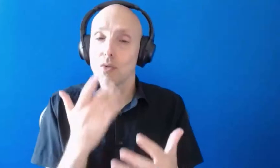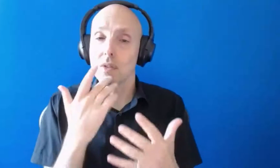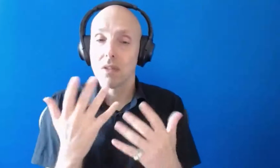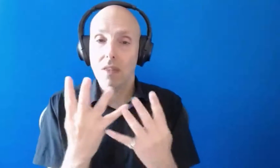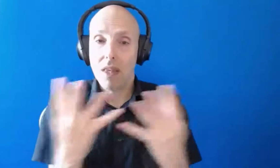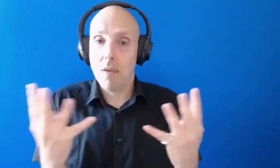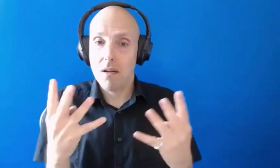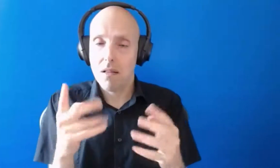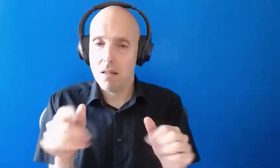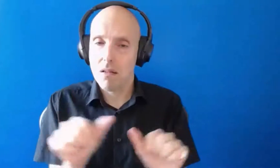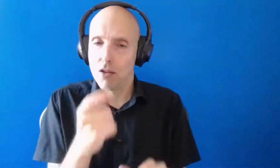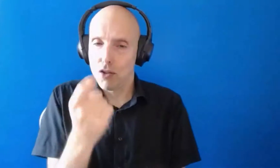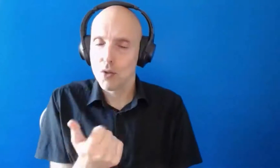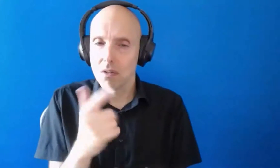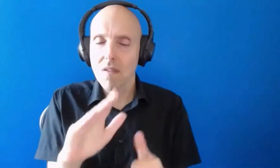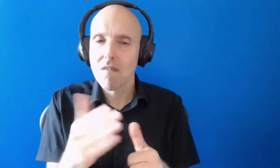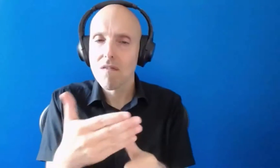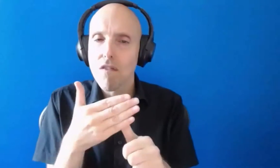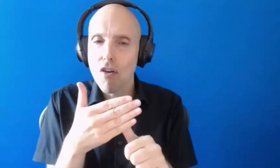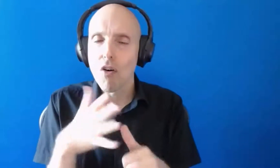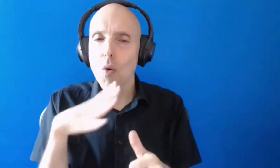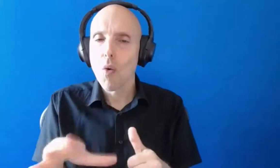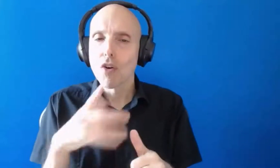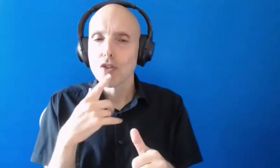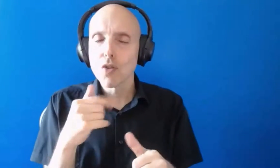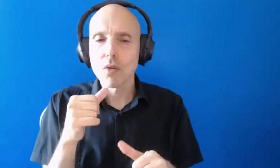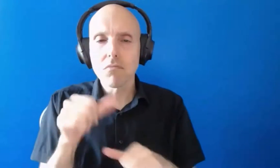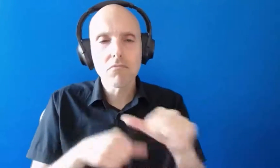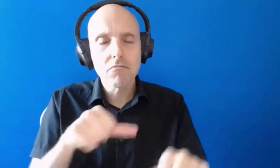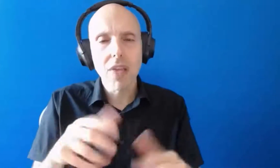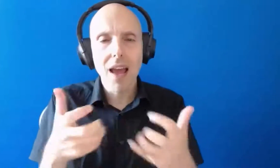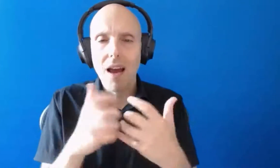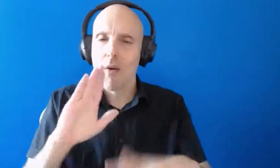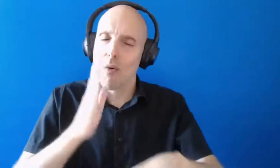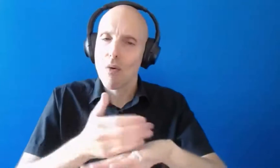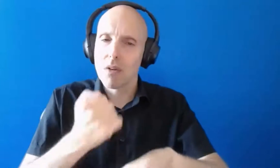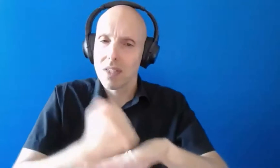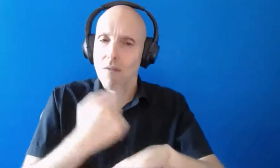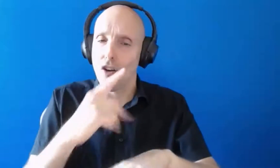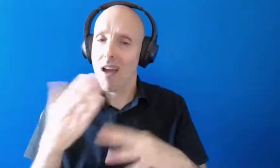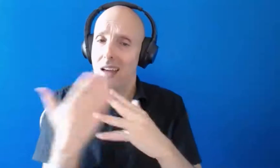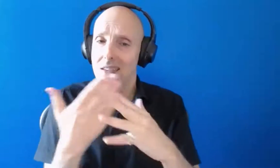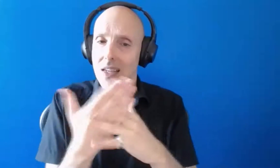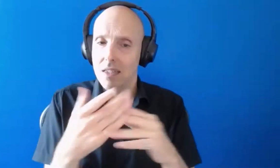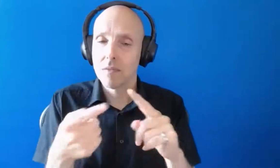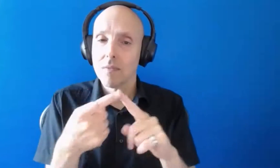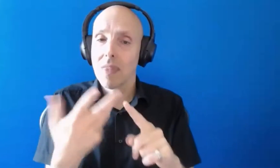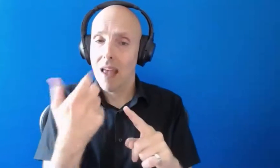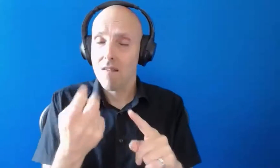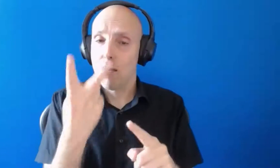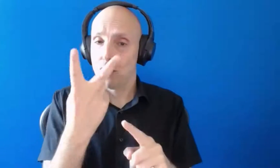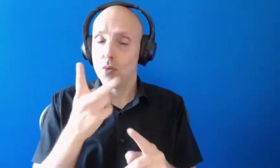but firstly I just want to go through the access set up. We have two British Sound Language